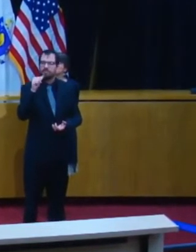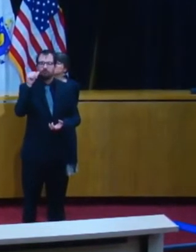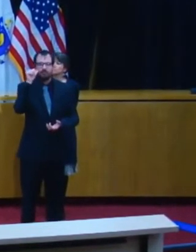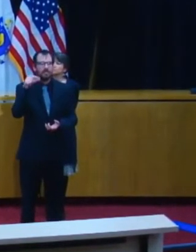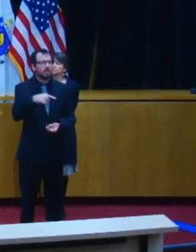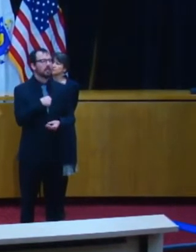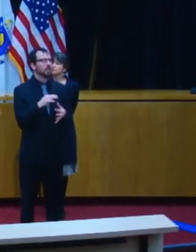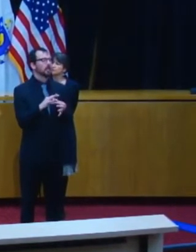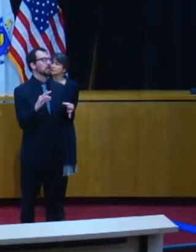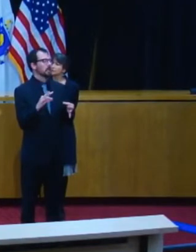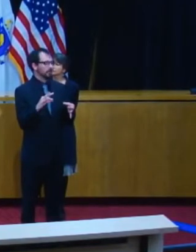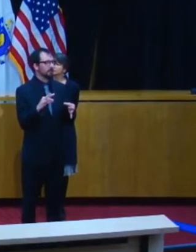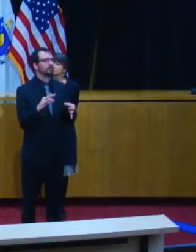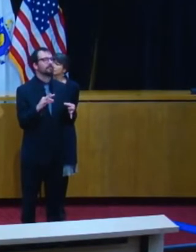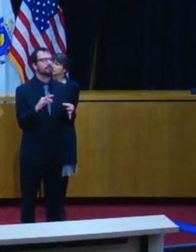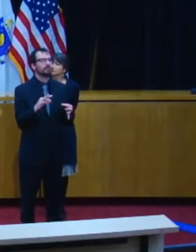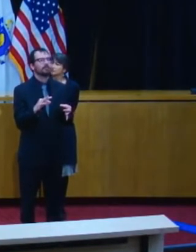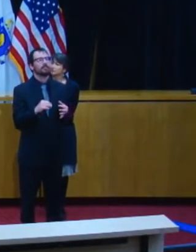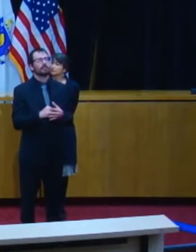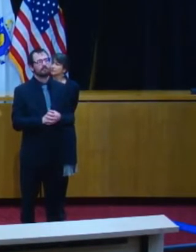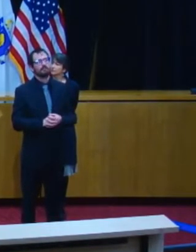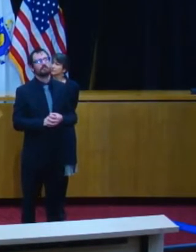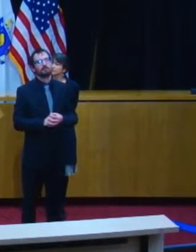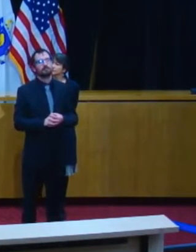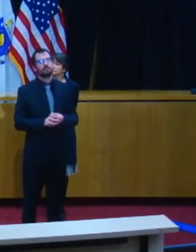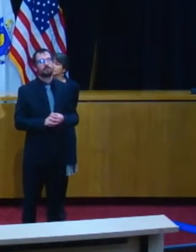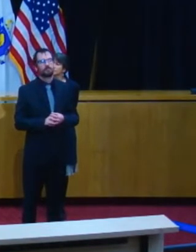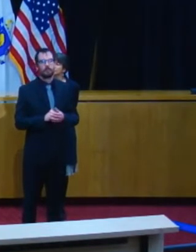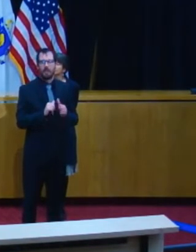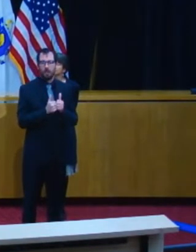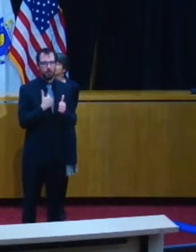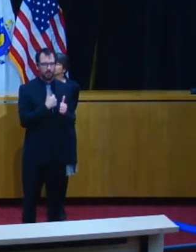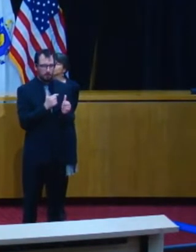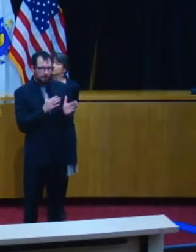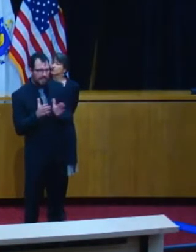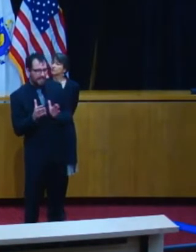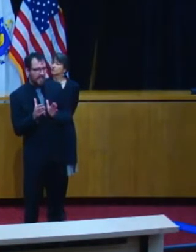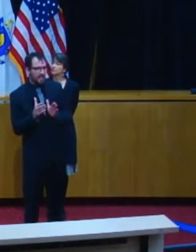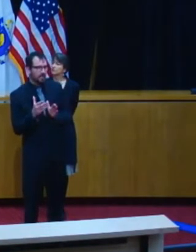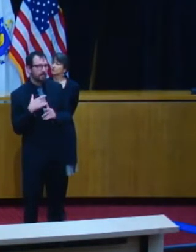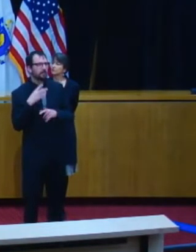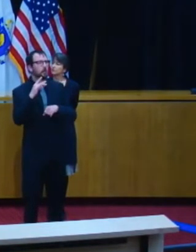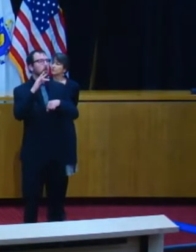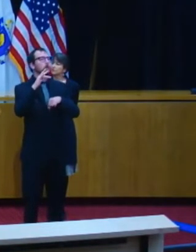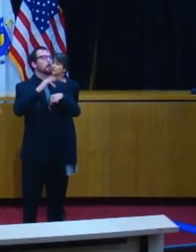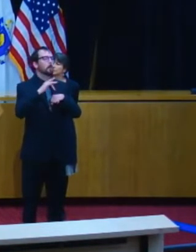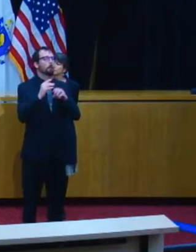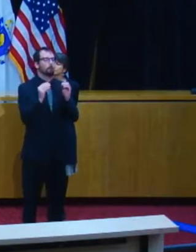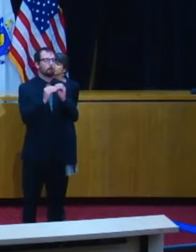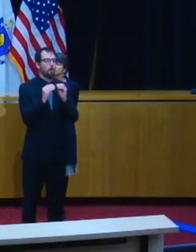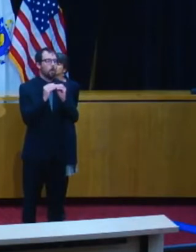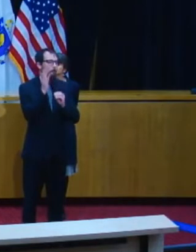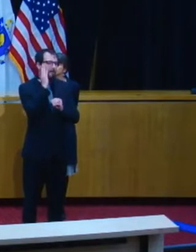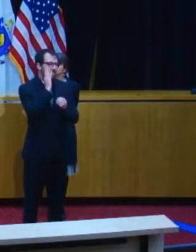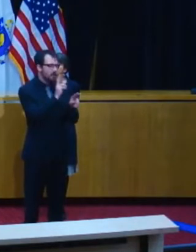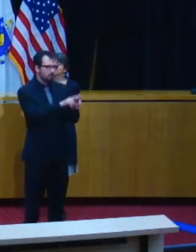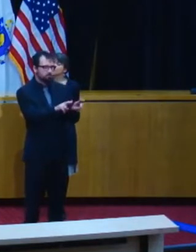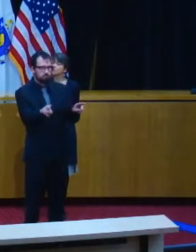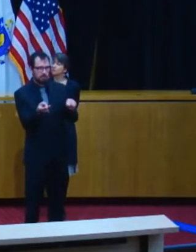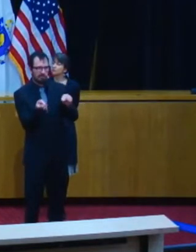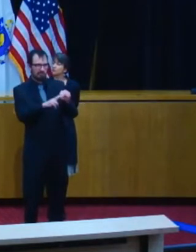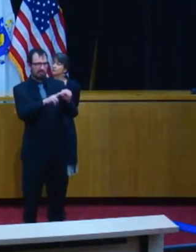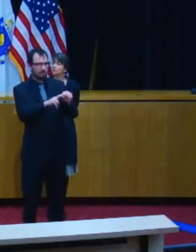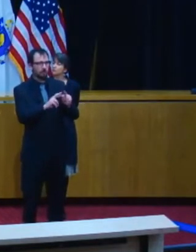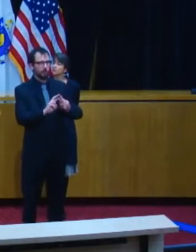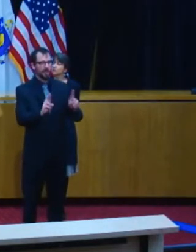to increase medical embed capacity for that surge when it arrives. Secretary Sutters and the command center has